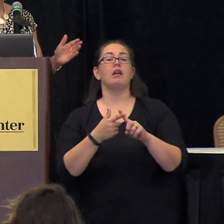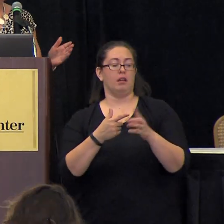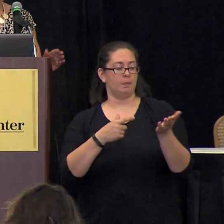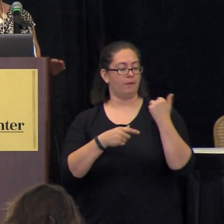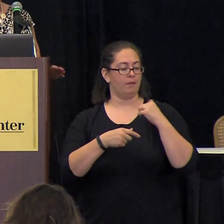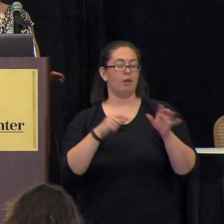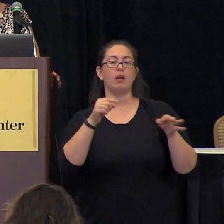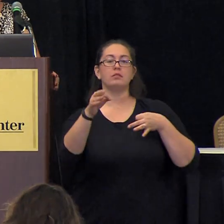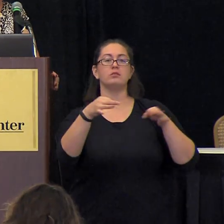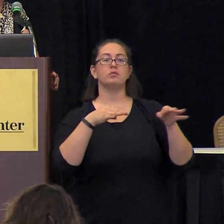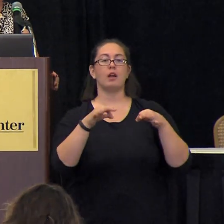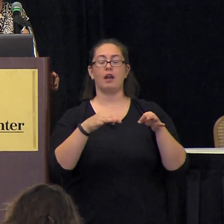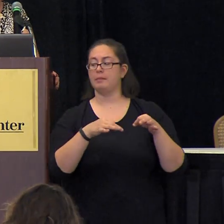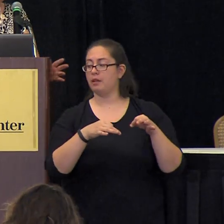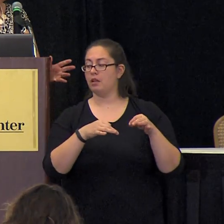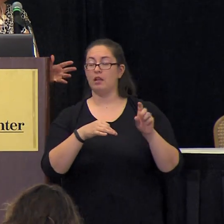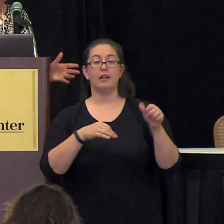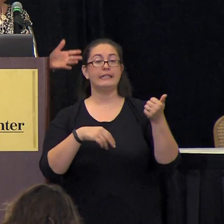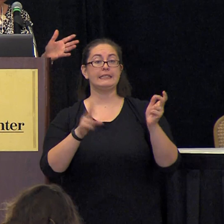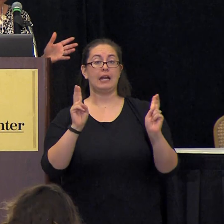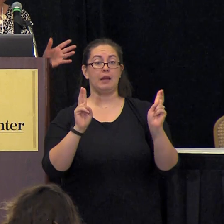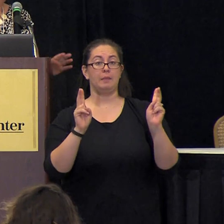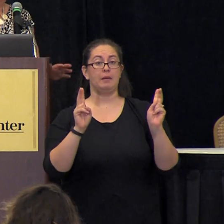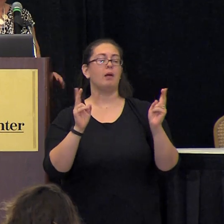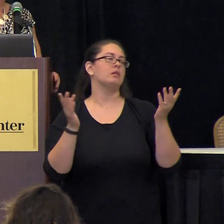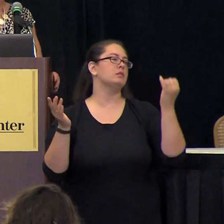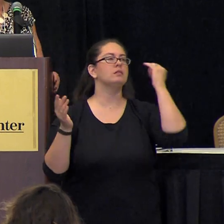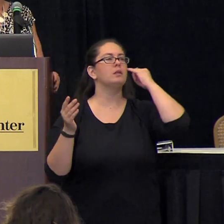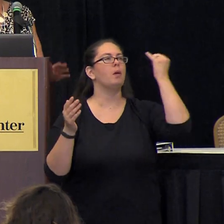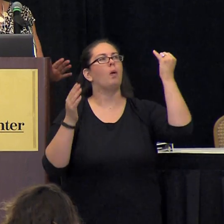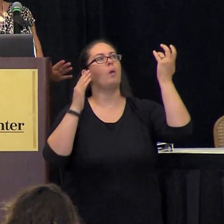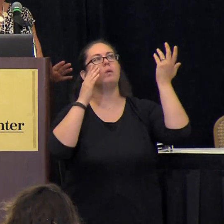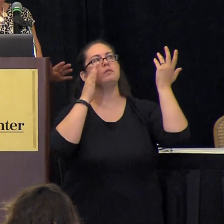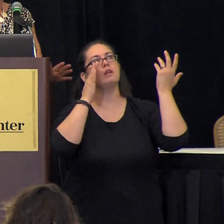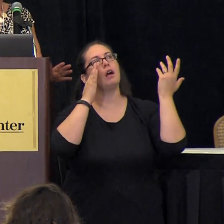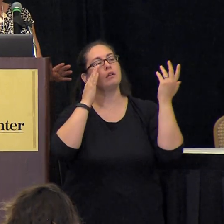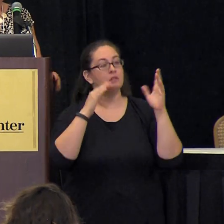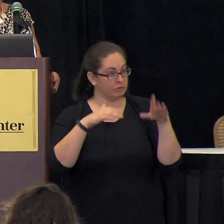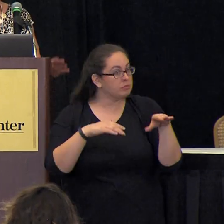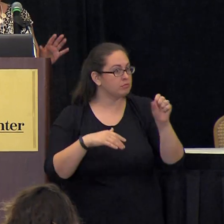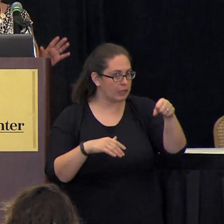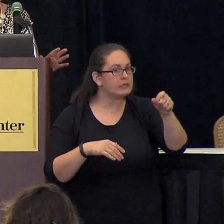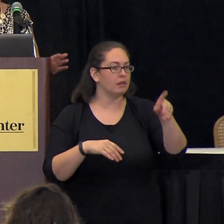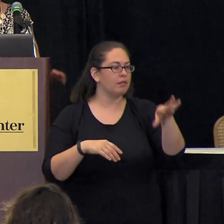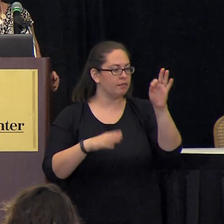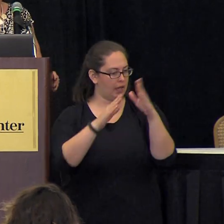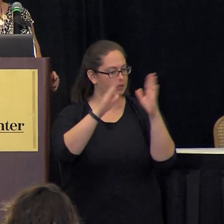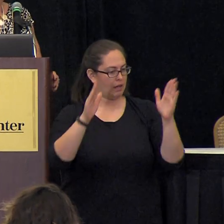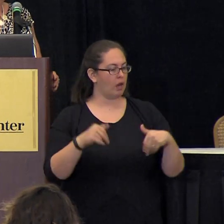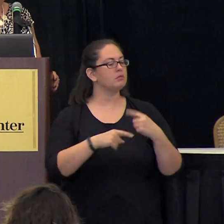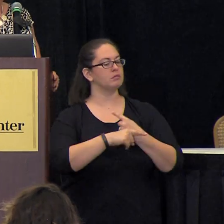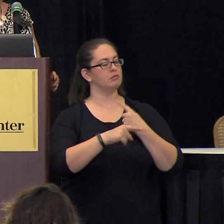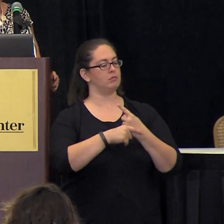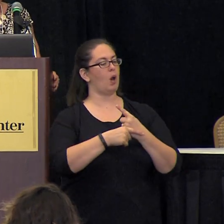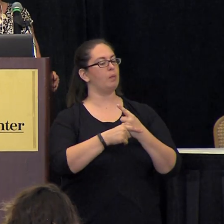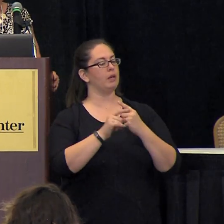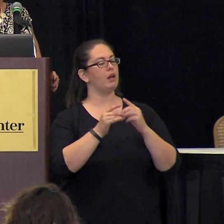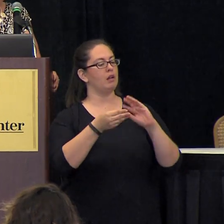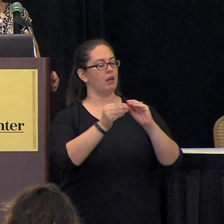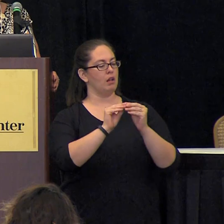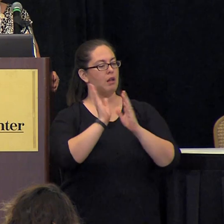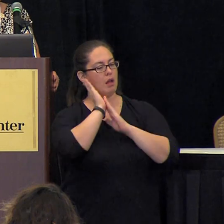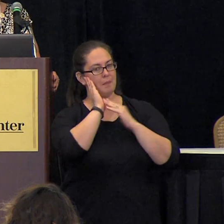before those 10 people let's say we did find um a house for them with the appropriate number of bedrooms